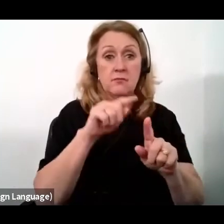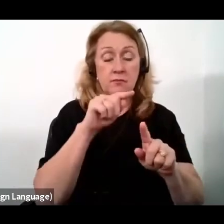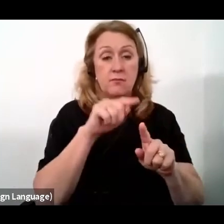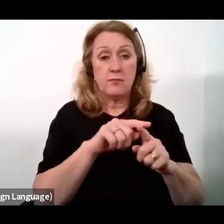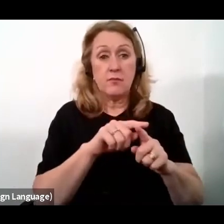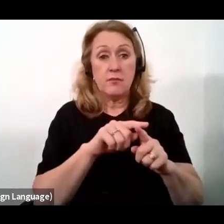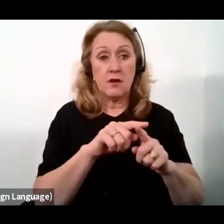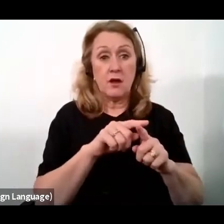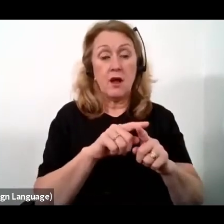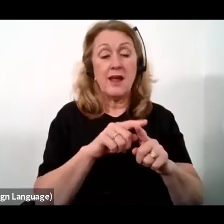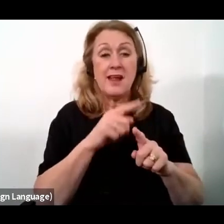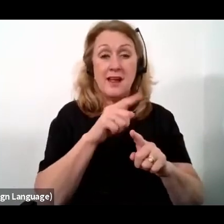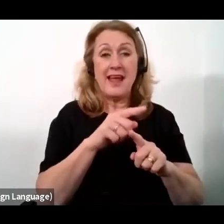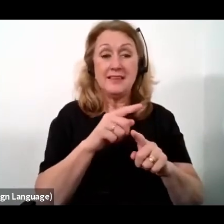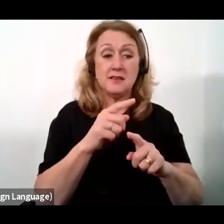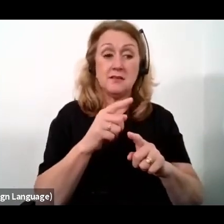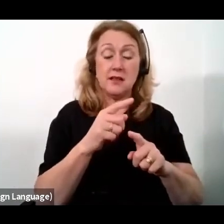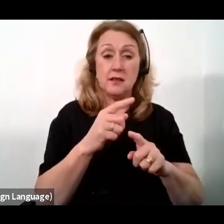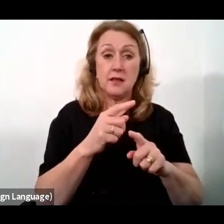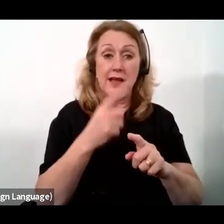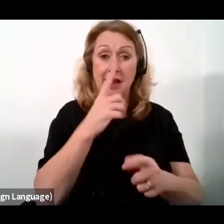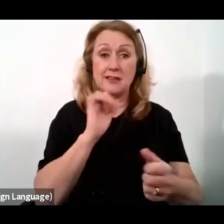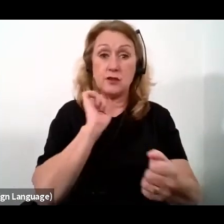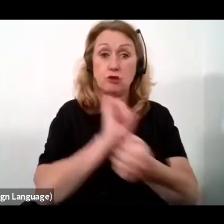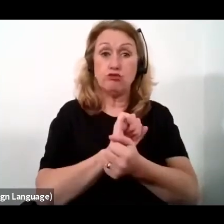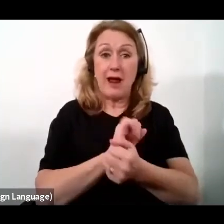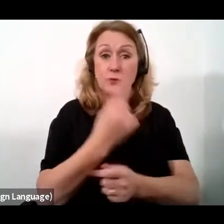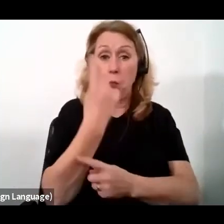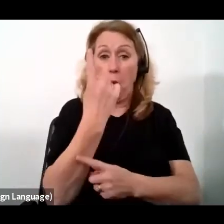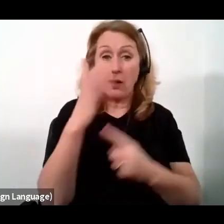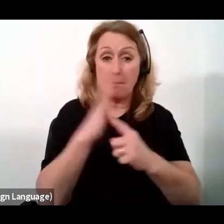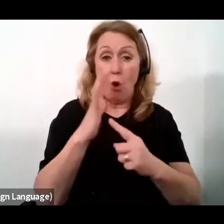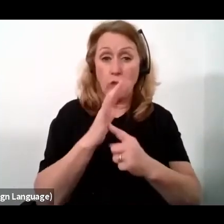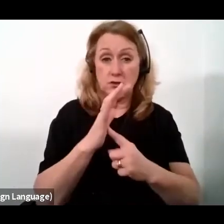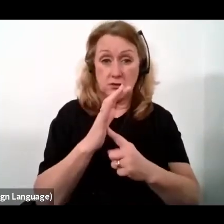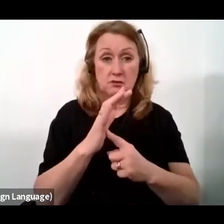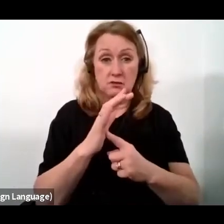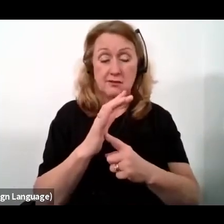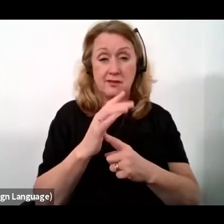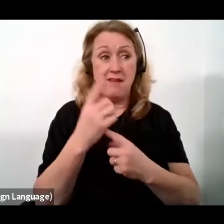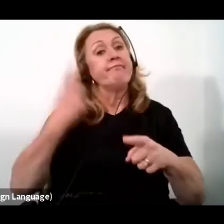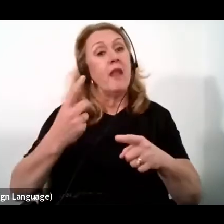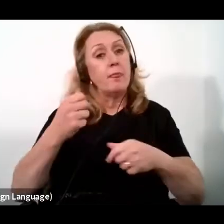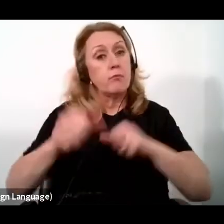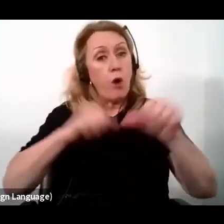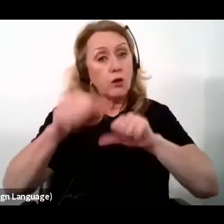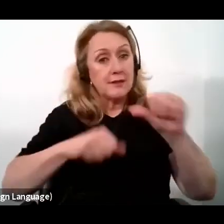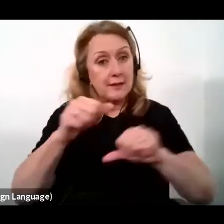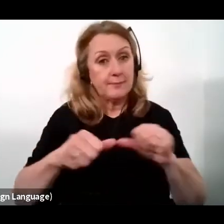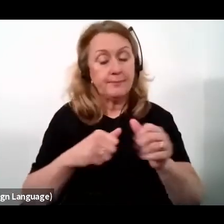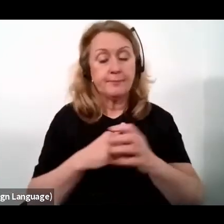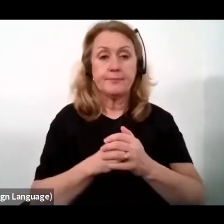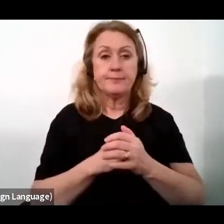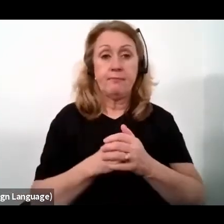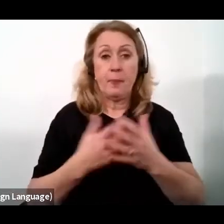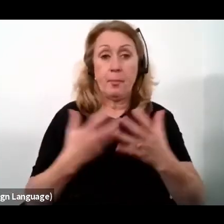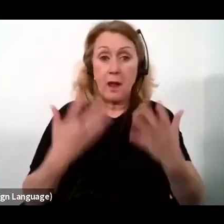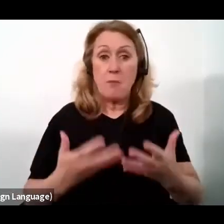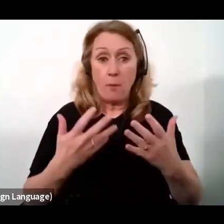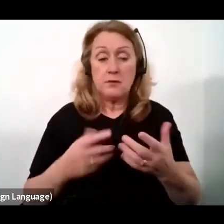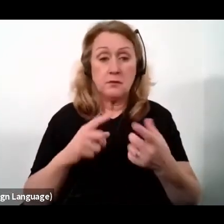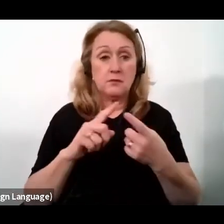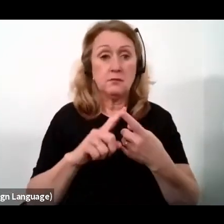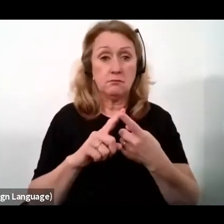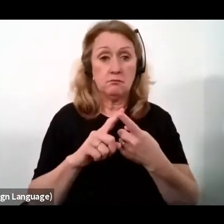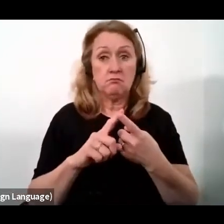one of the most important constraints on the path of economic transformation. Currently, we